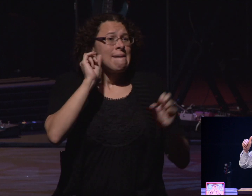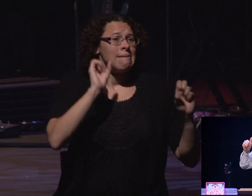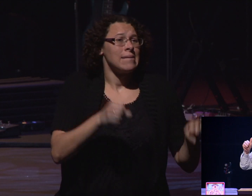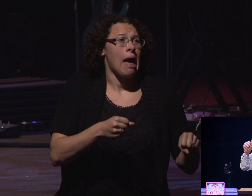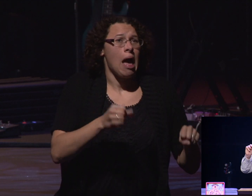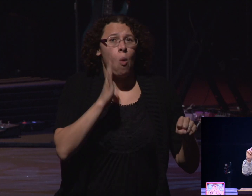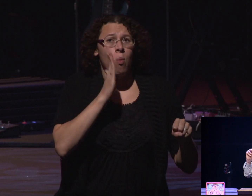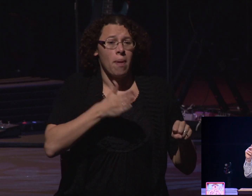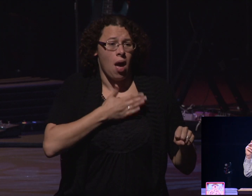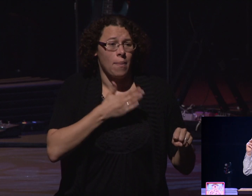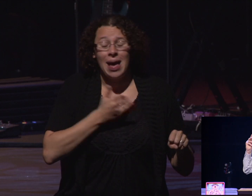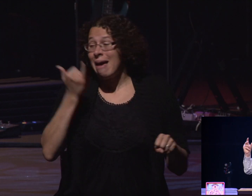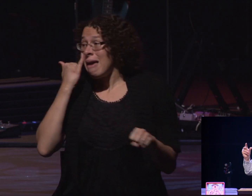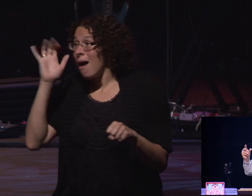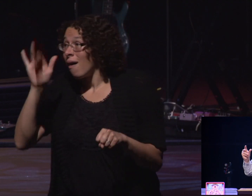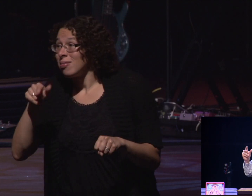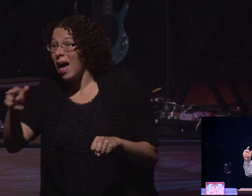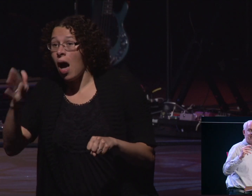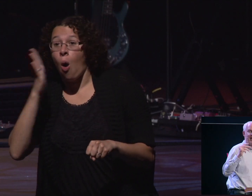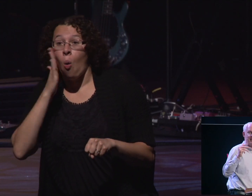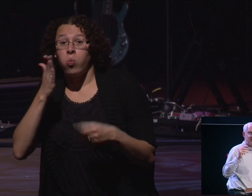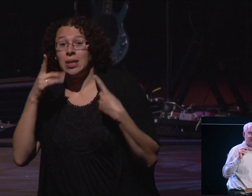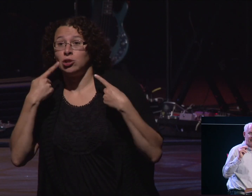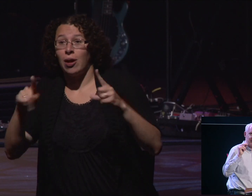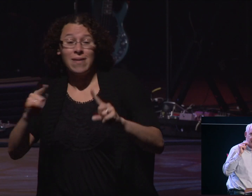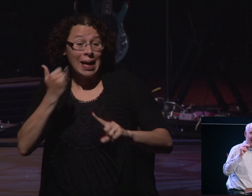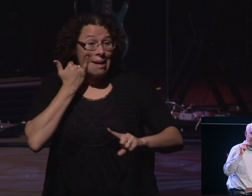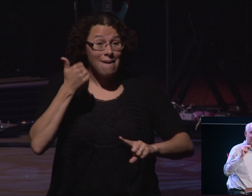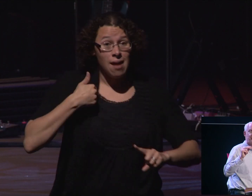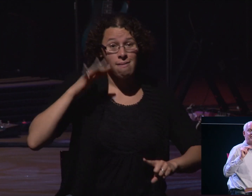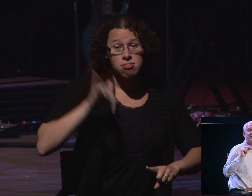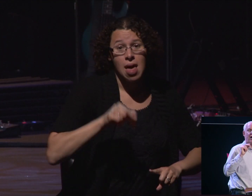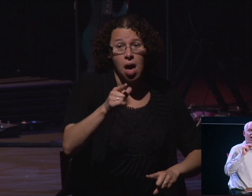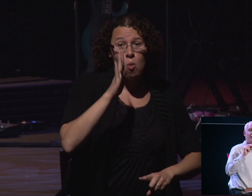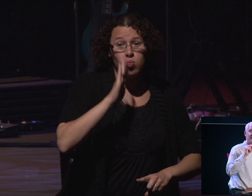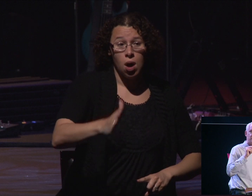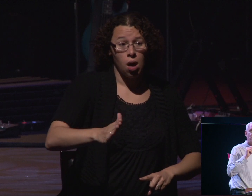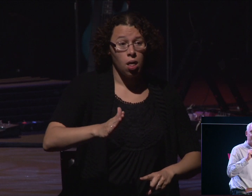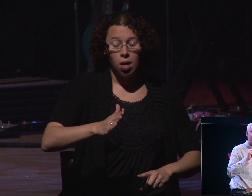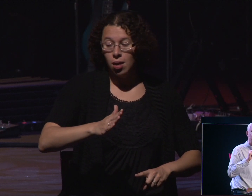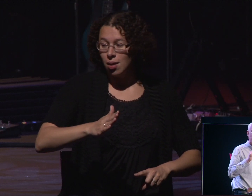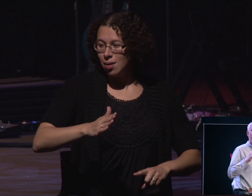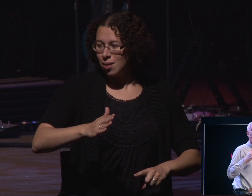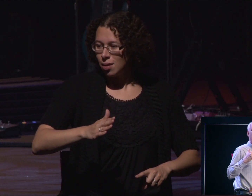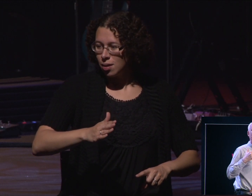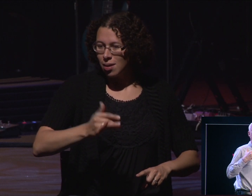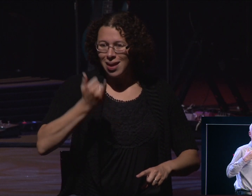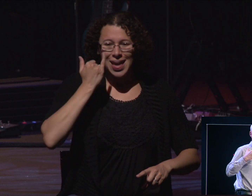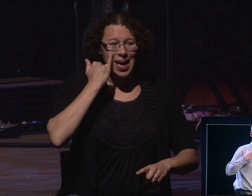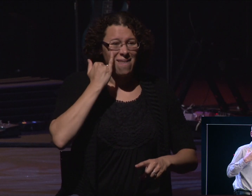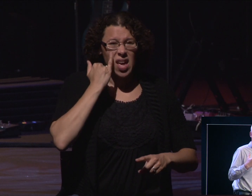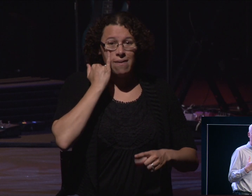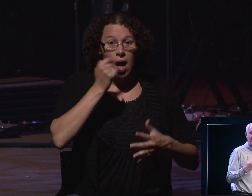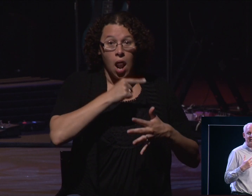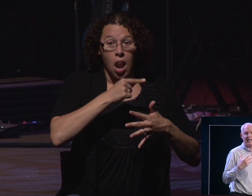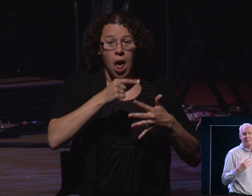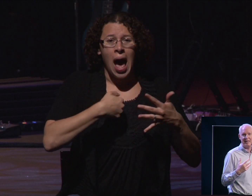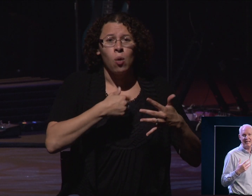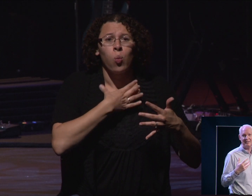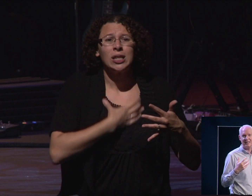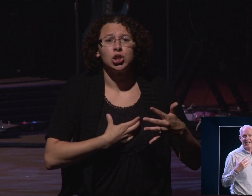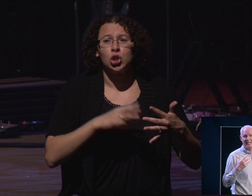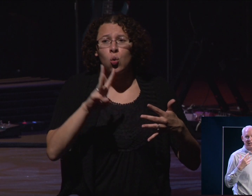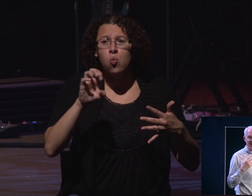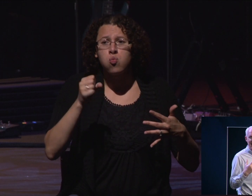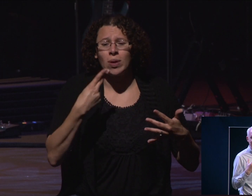achieve this in my life, I just had a little more money. If I had this stuff, I just had this stuff. And we think all these wishes are going to bring us fulfillment and